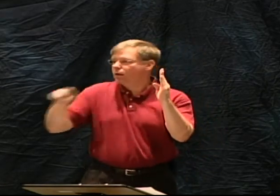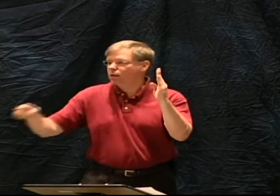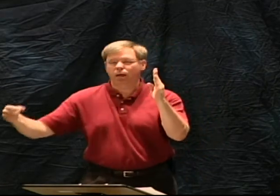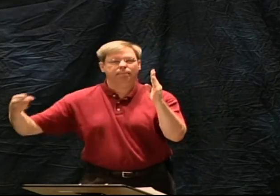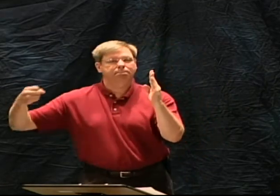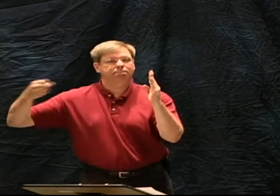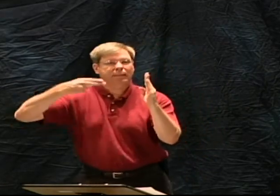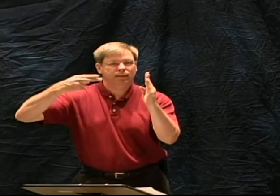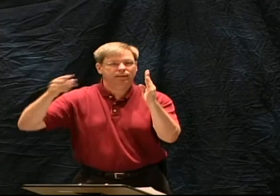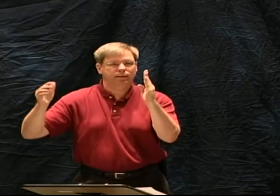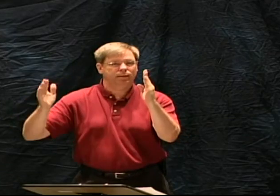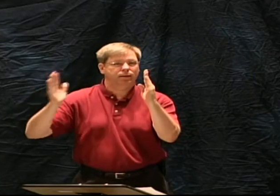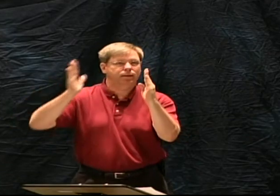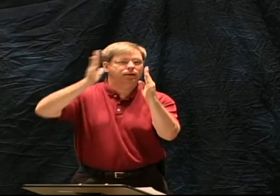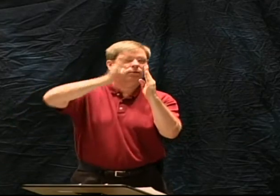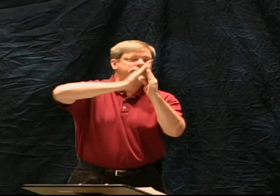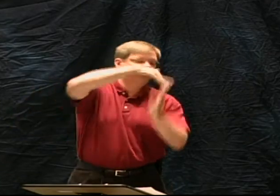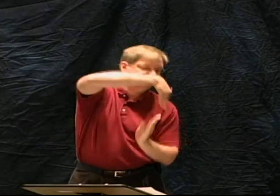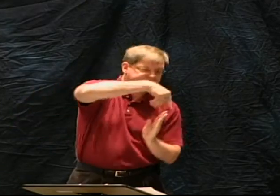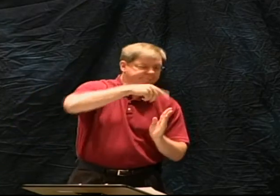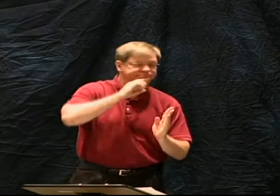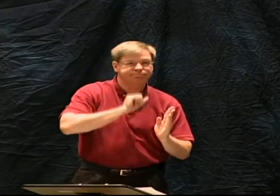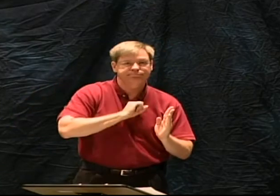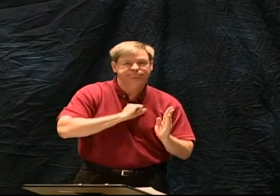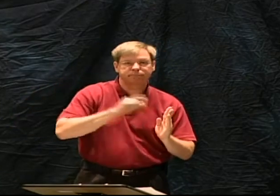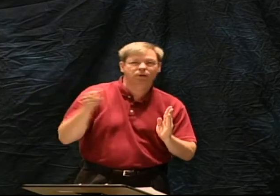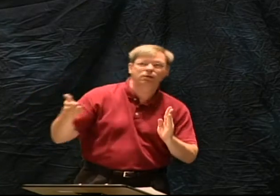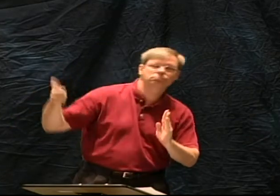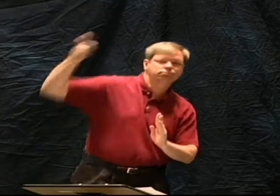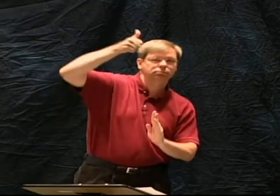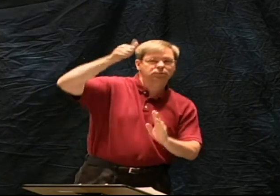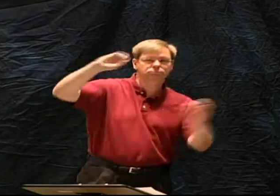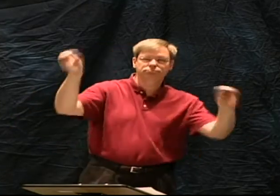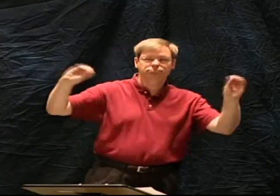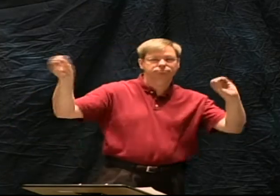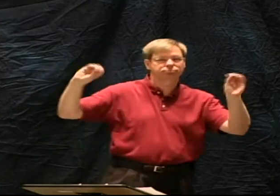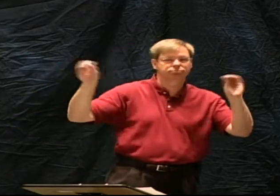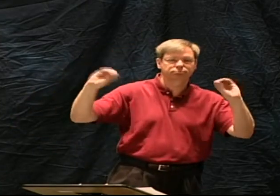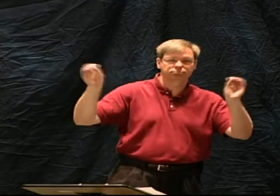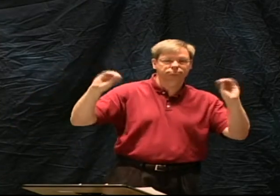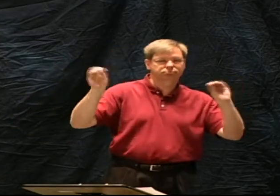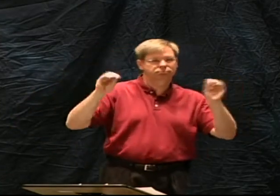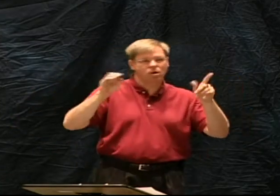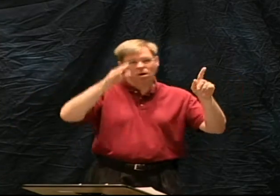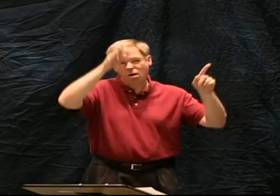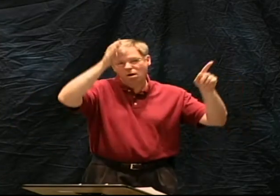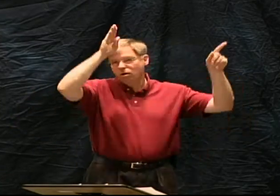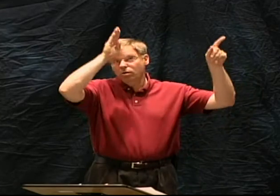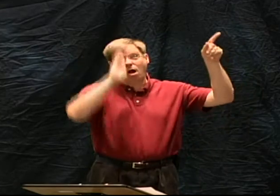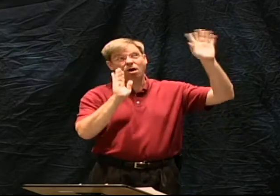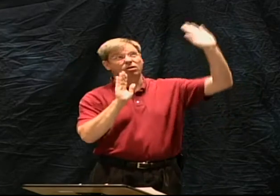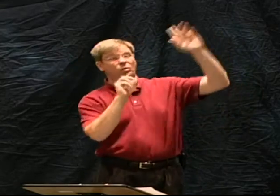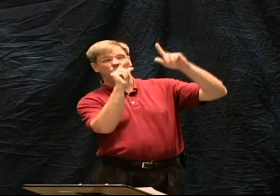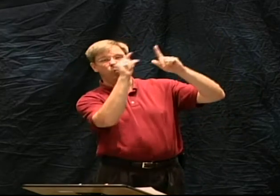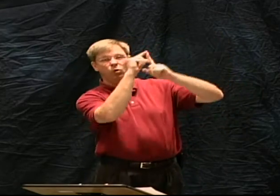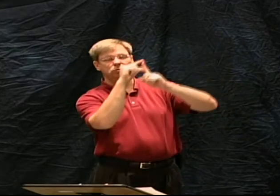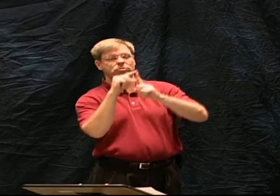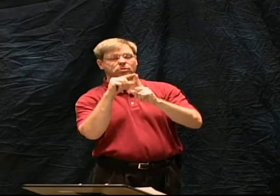And it has ultimate authority because there can be no higher authority than